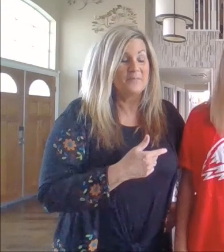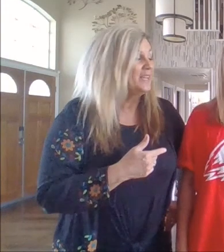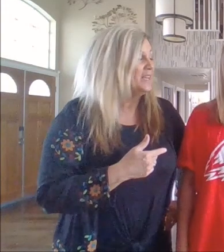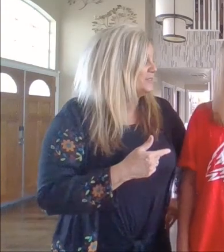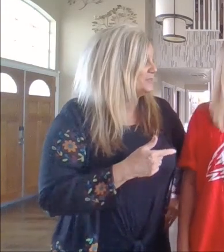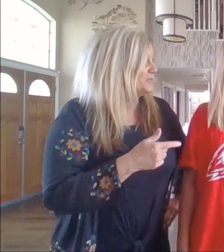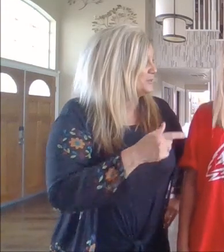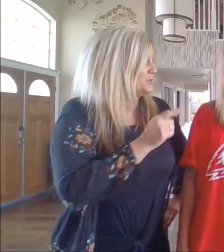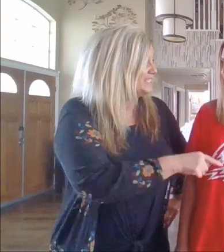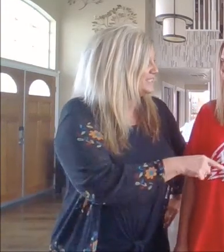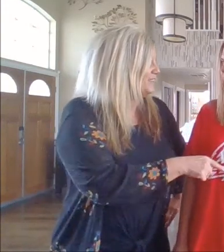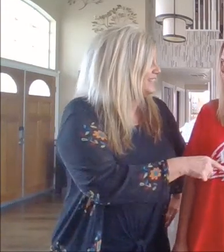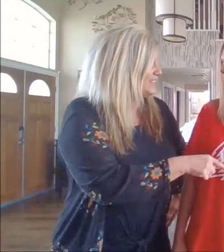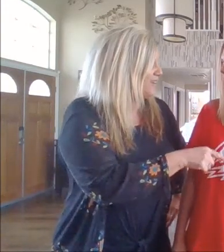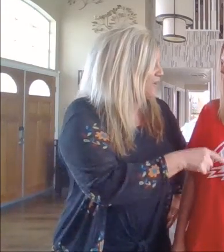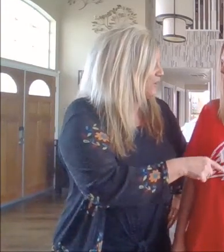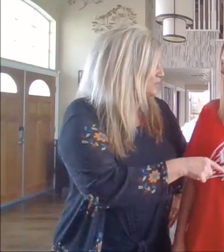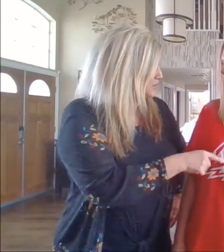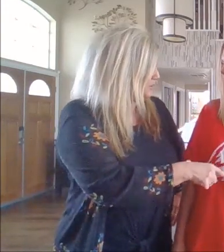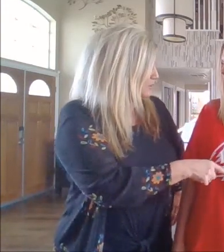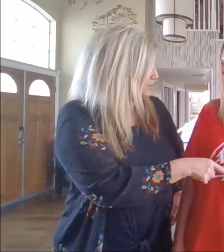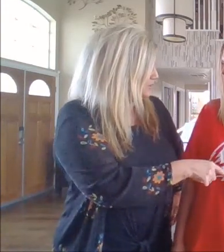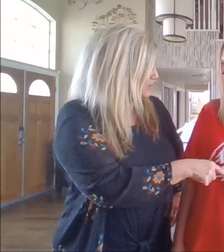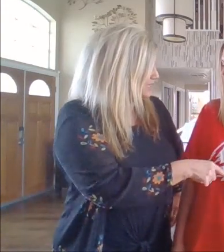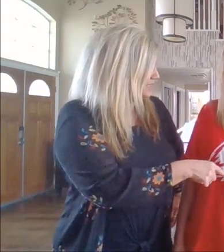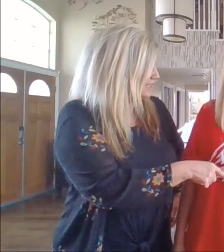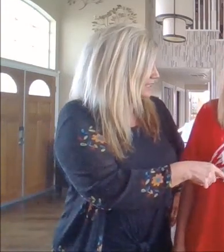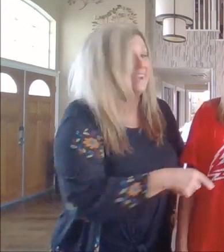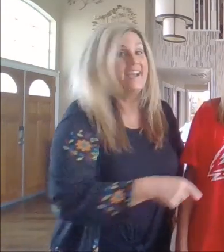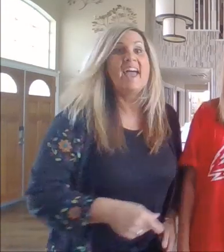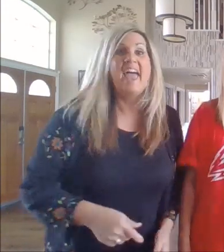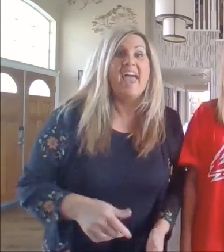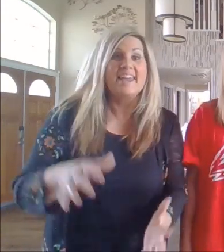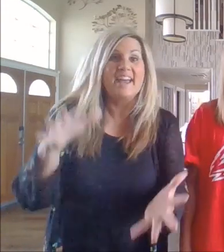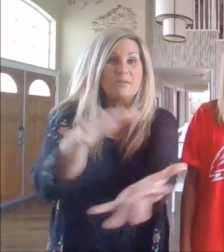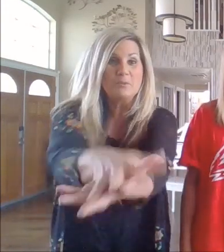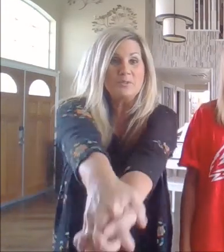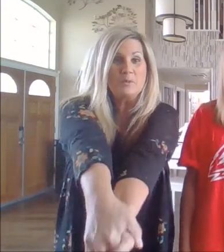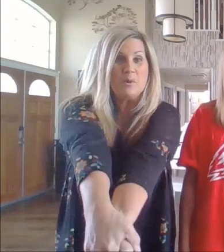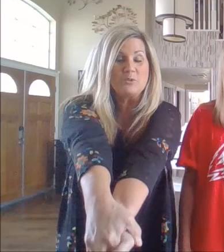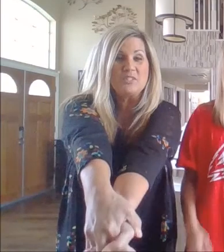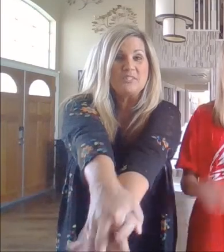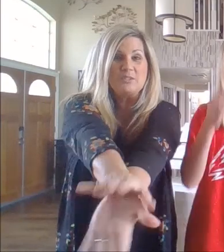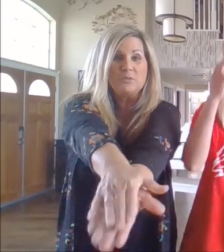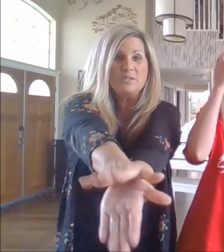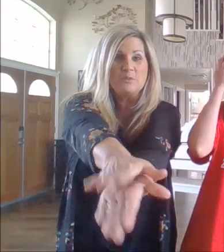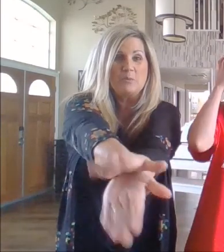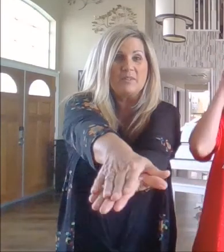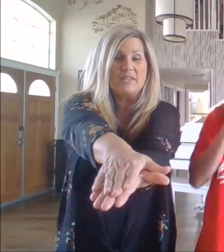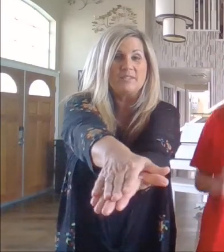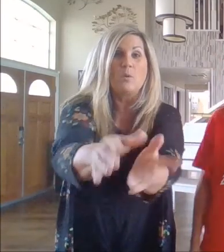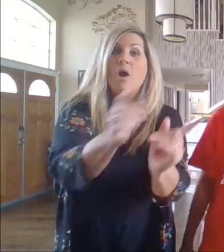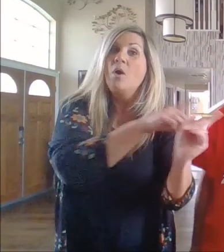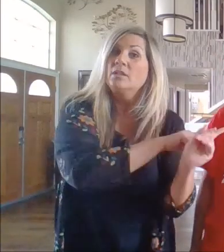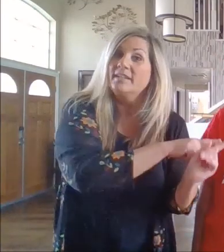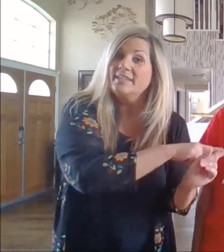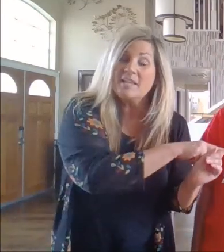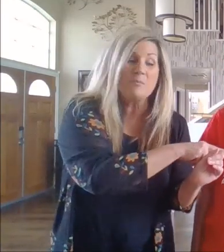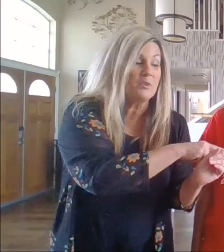That's what we're doing. So she's going to hold, you're gonna hold those for us? Uh-huh, yep. And I will do the motions, and you can do it with us. So look at Summer,